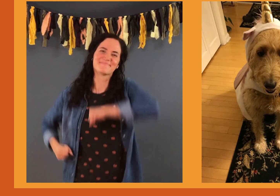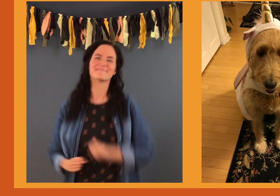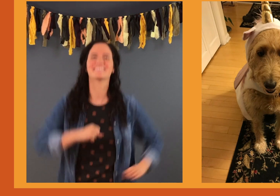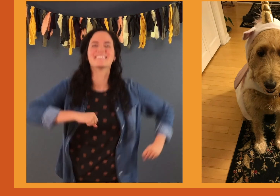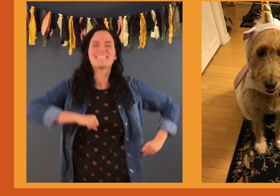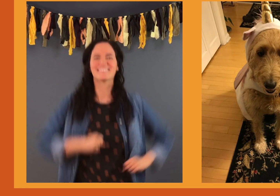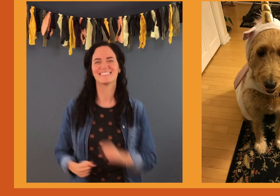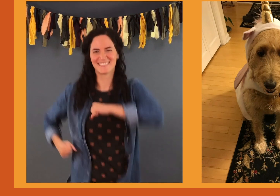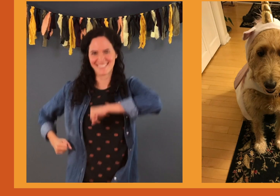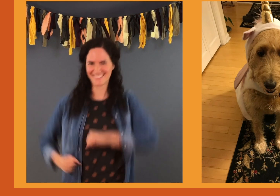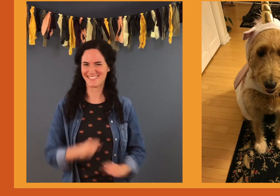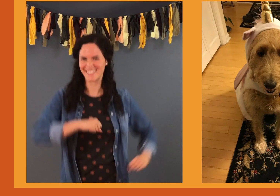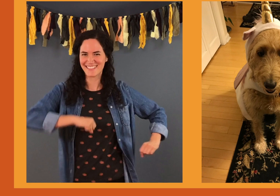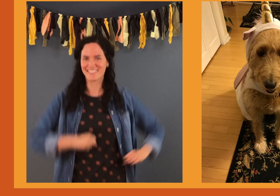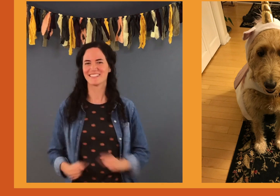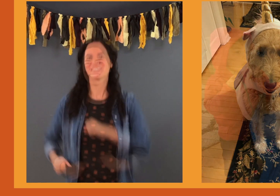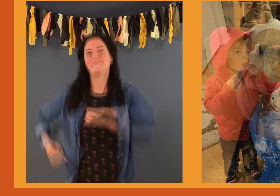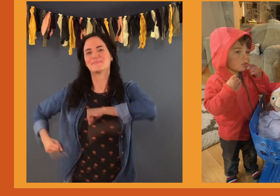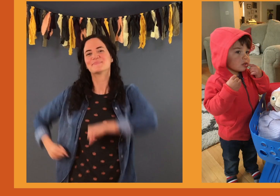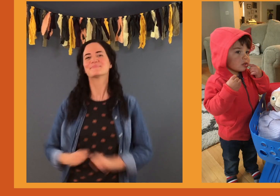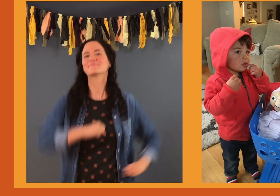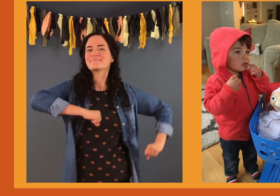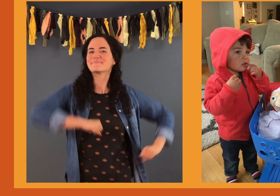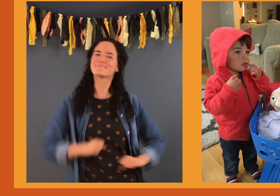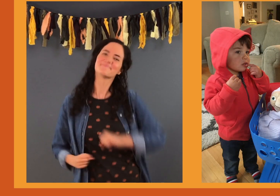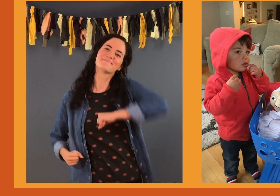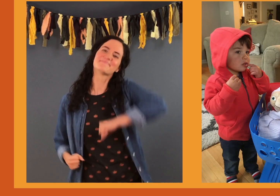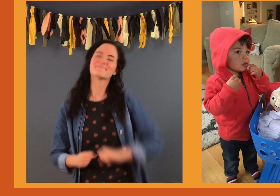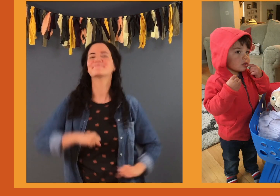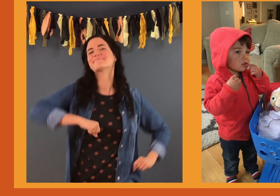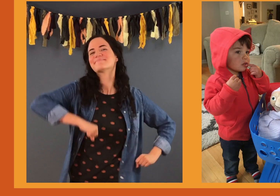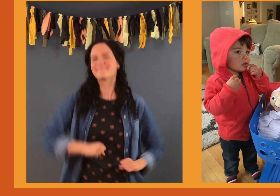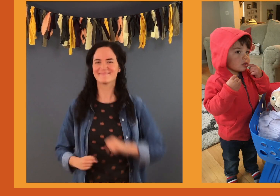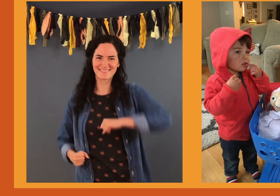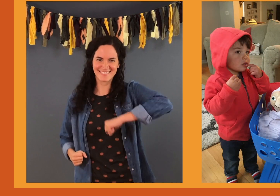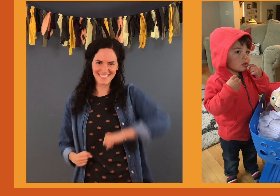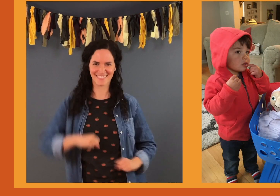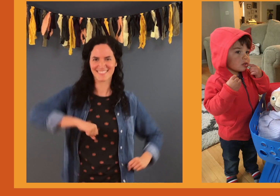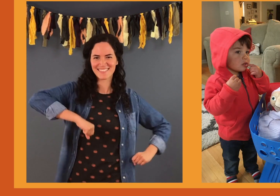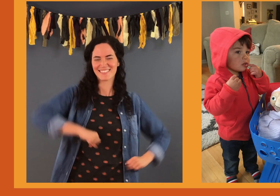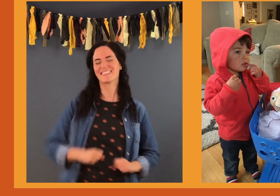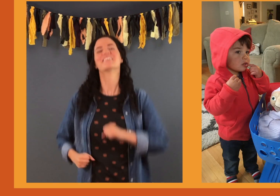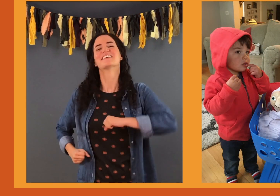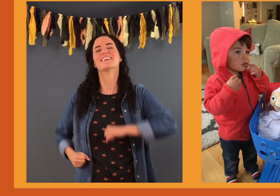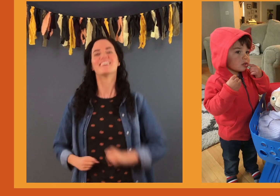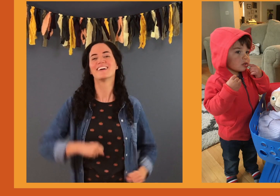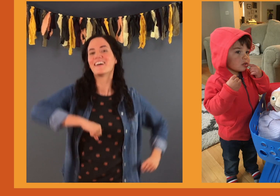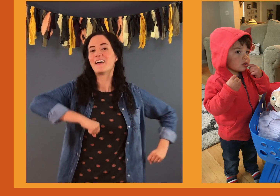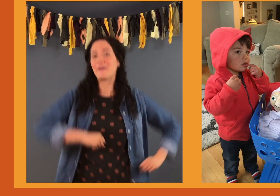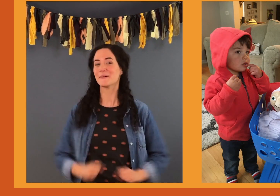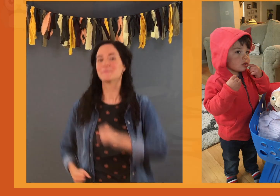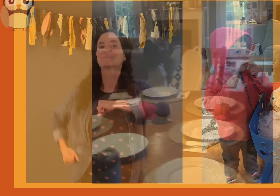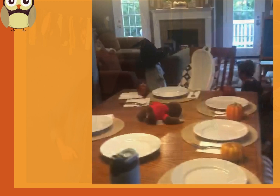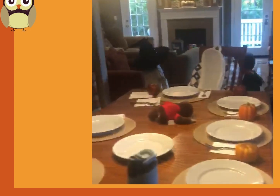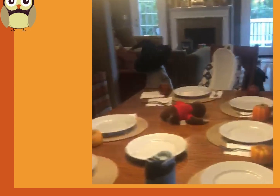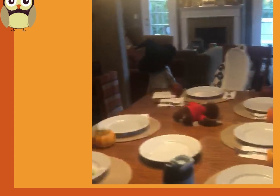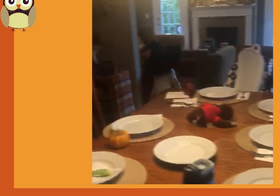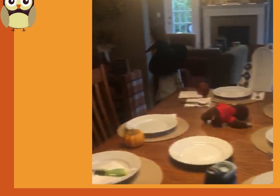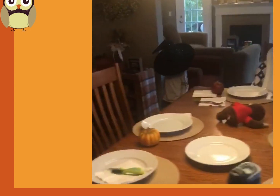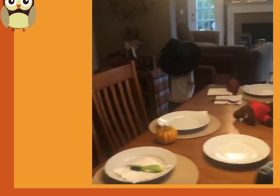me Let's all join the costume parade On this